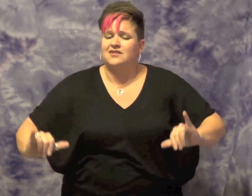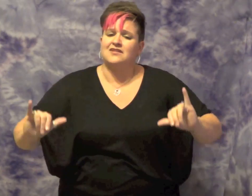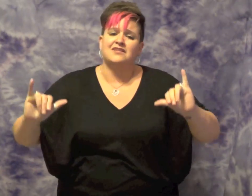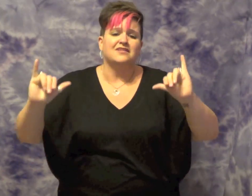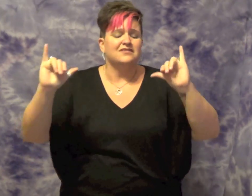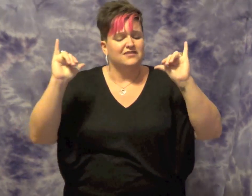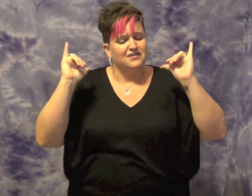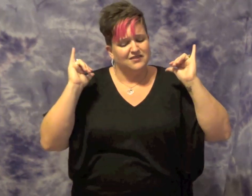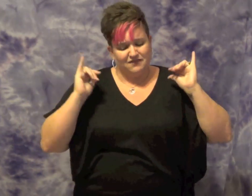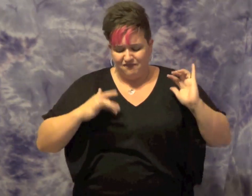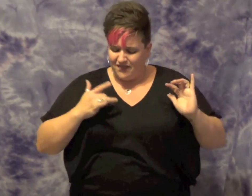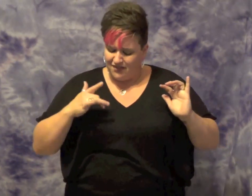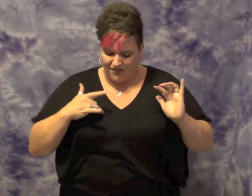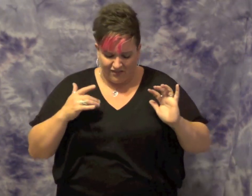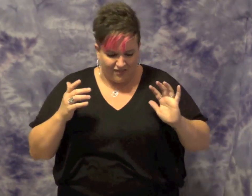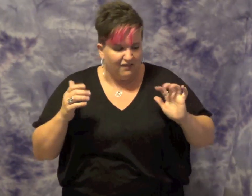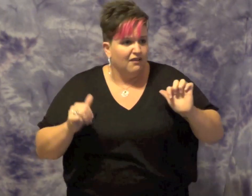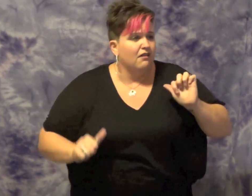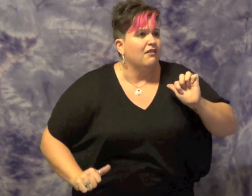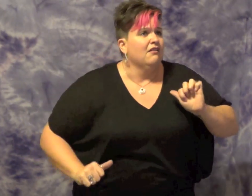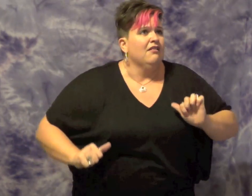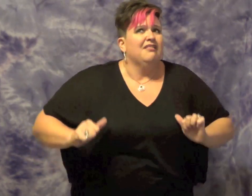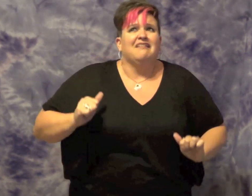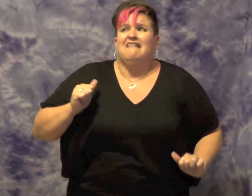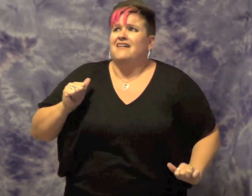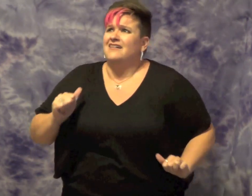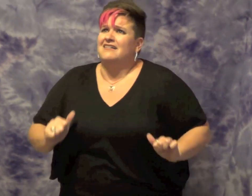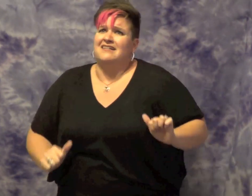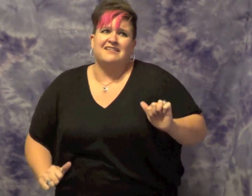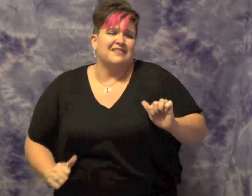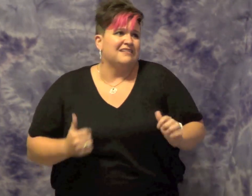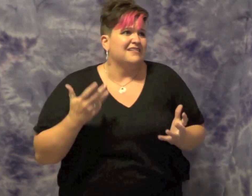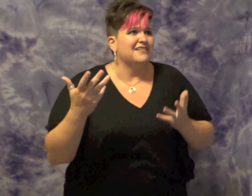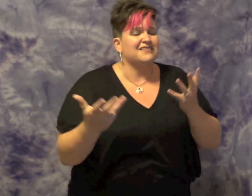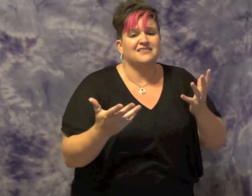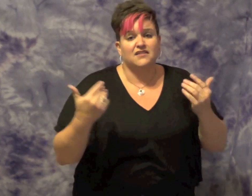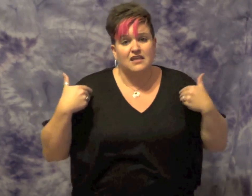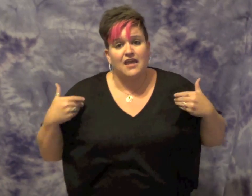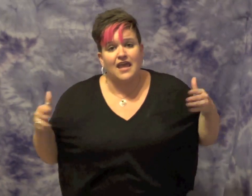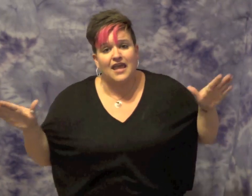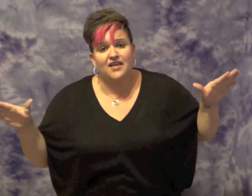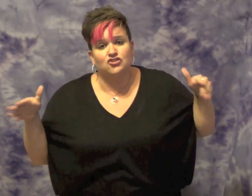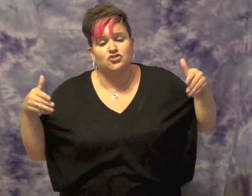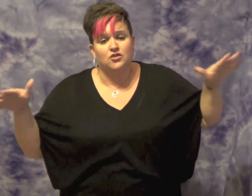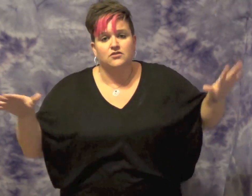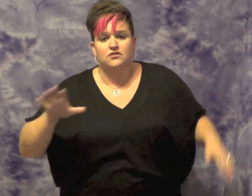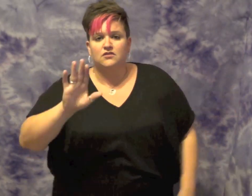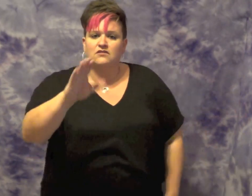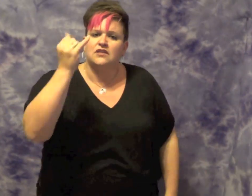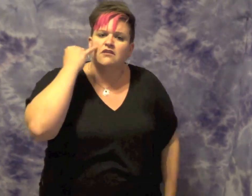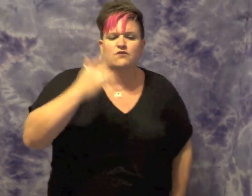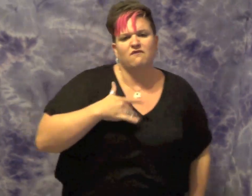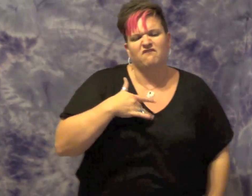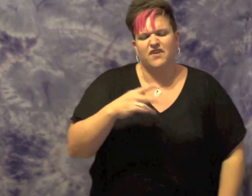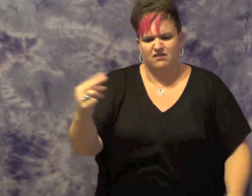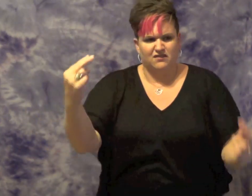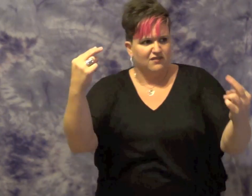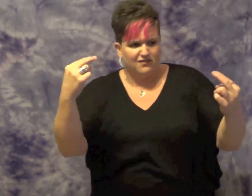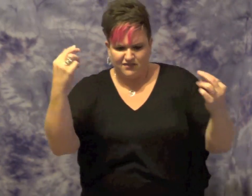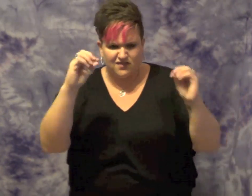Questioning my faith. As angels in them. For when you feel so invisible you're not even sure you exist.